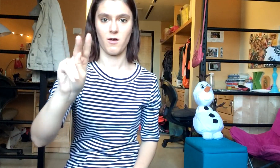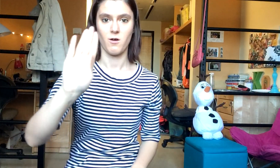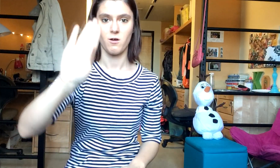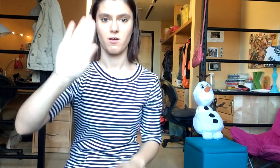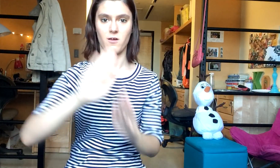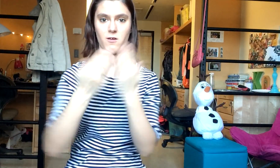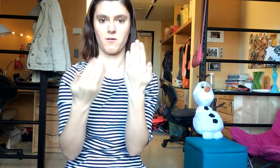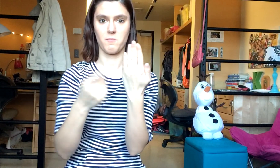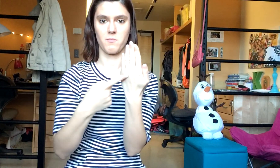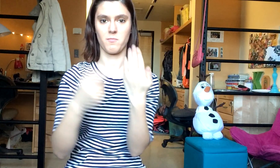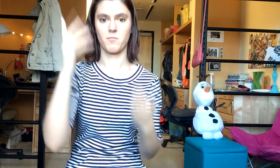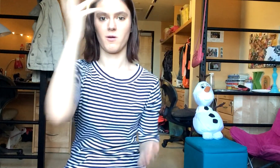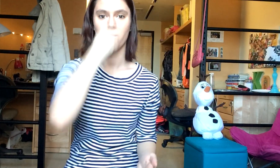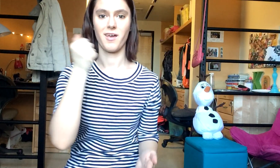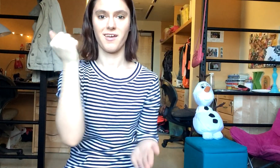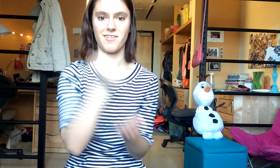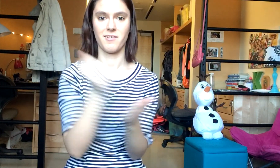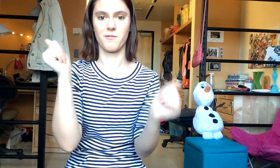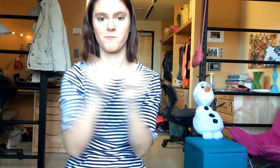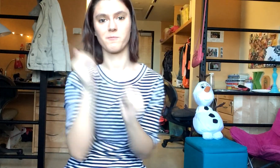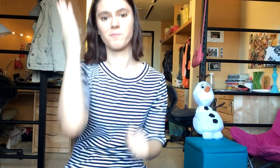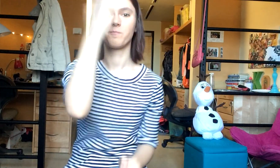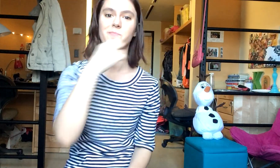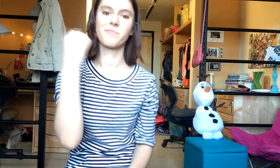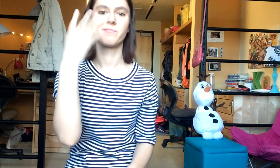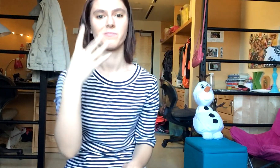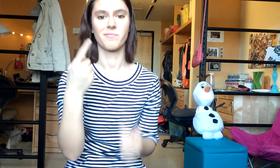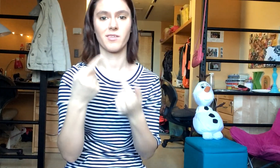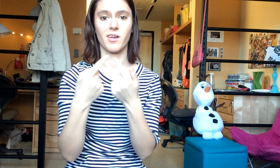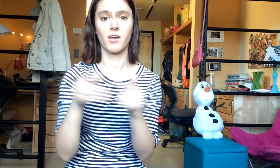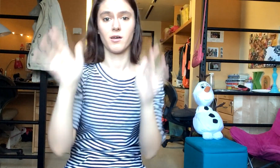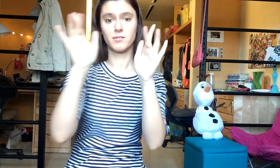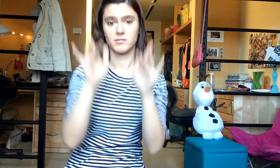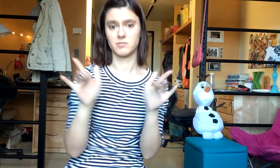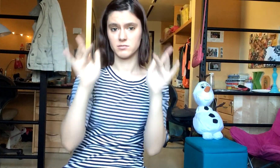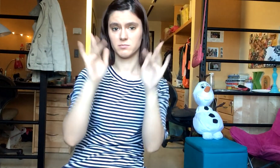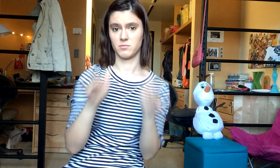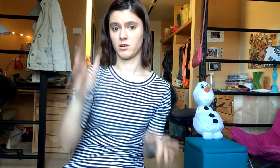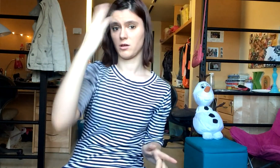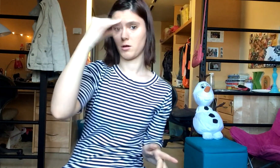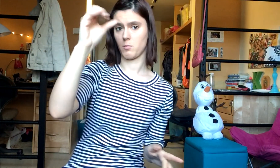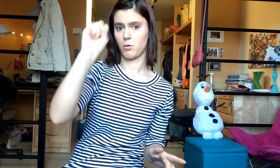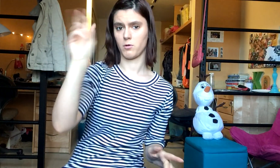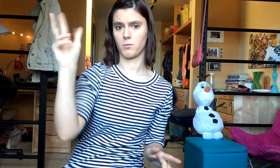Okay, you're covered, boy, pretty, stamped with a beauty mark But it's such a pity, your boy's so pretty